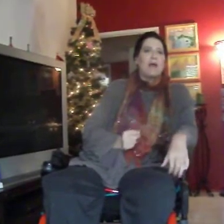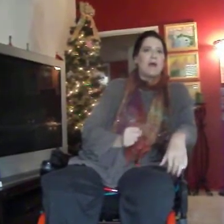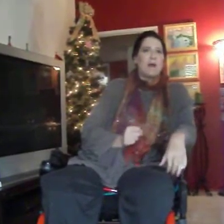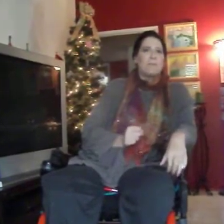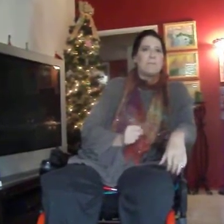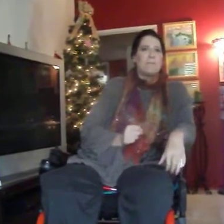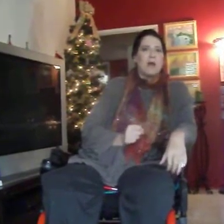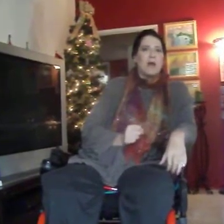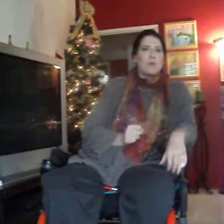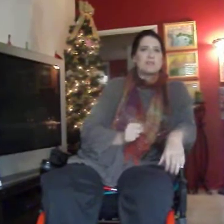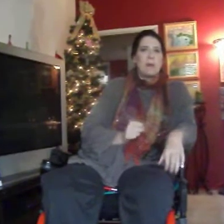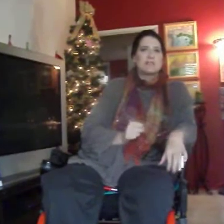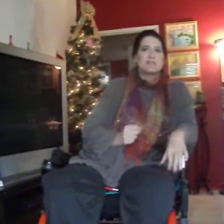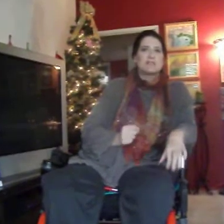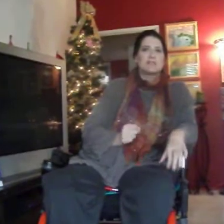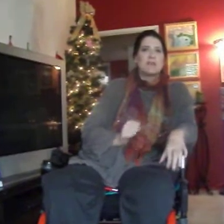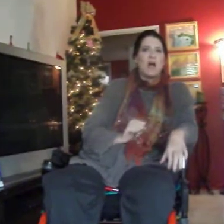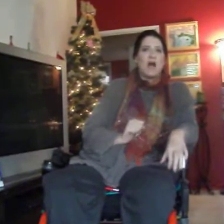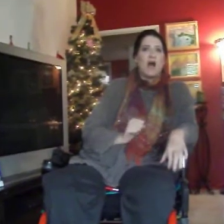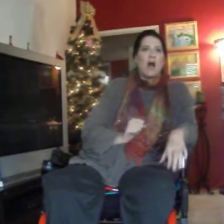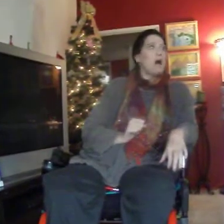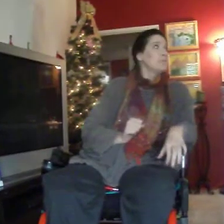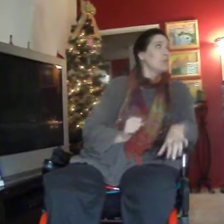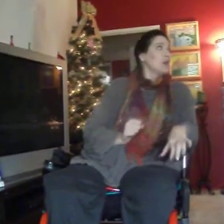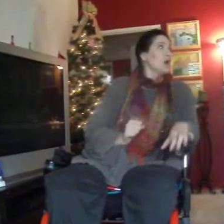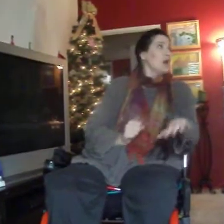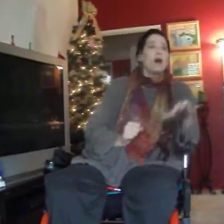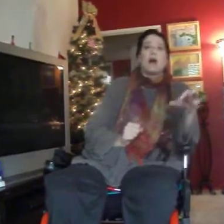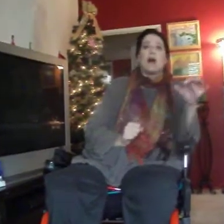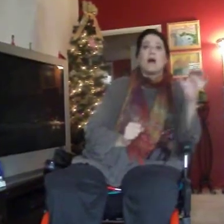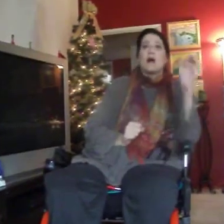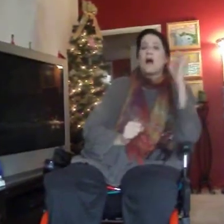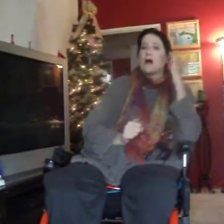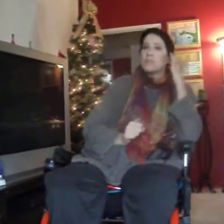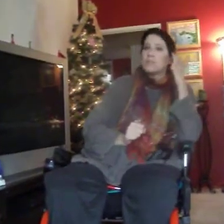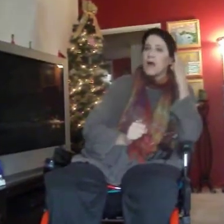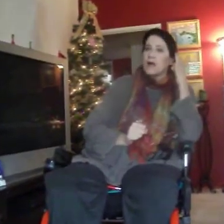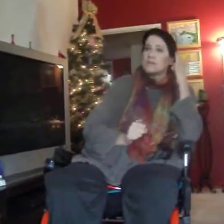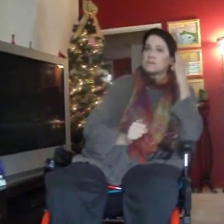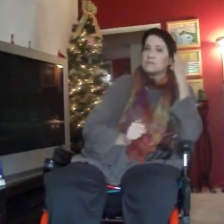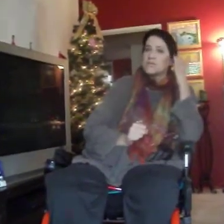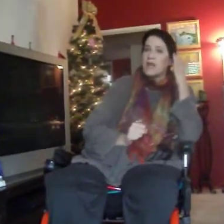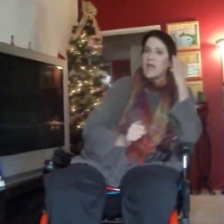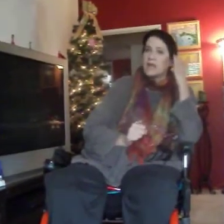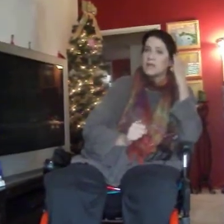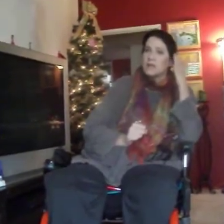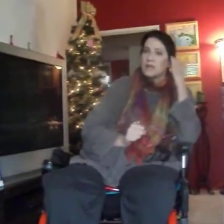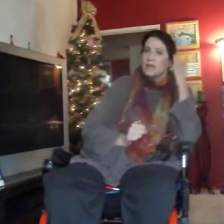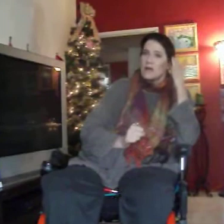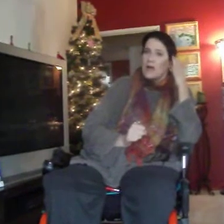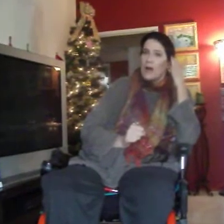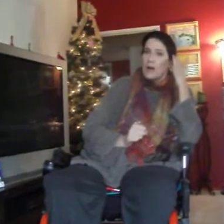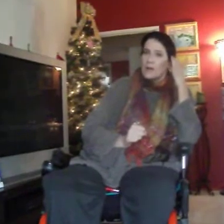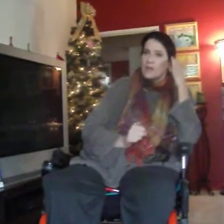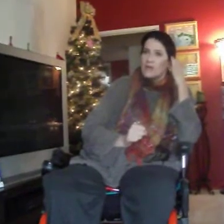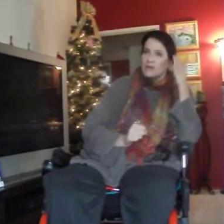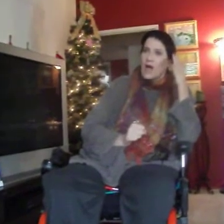responses up today. If not,